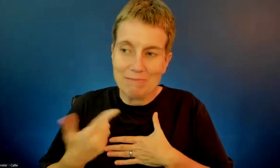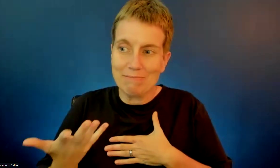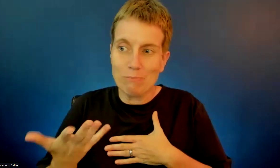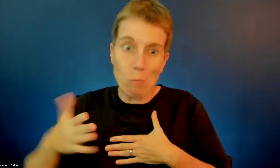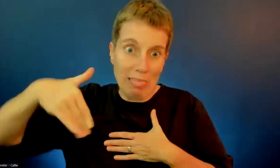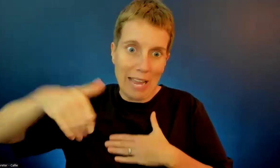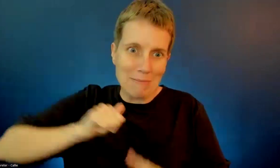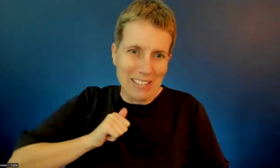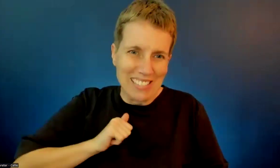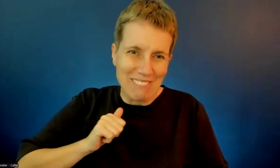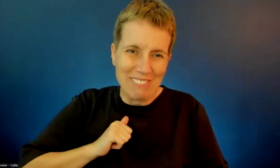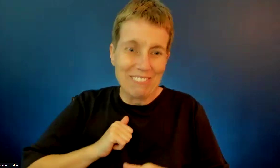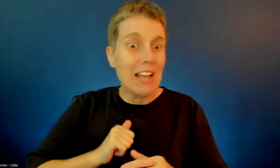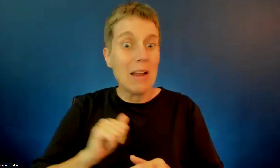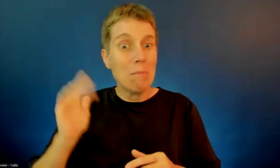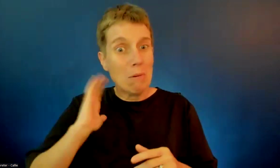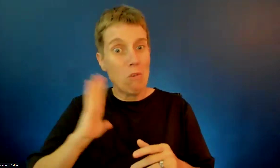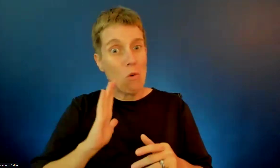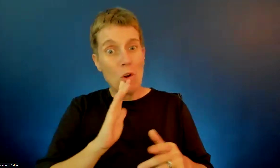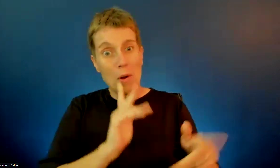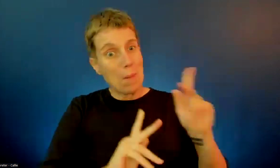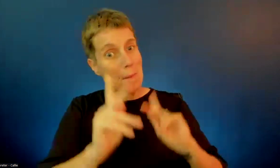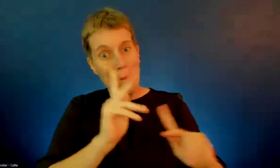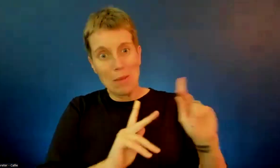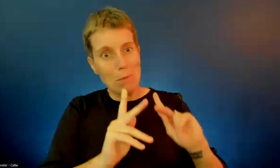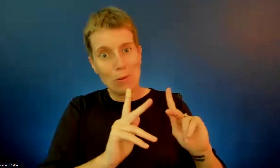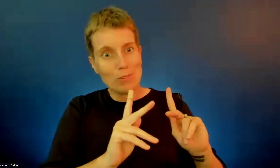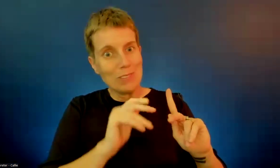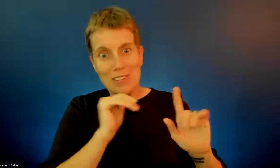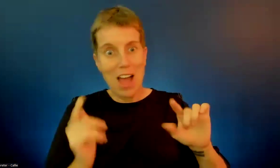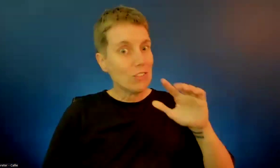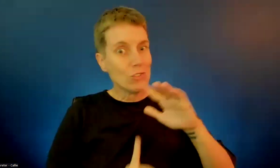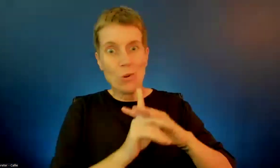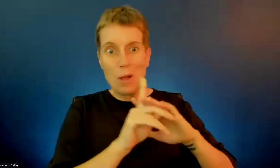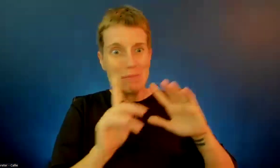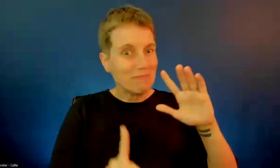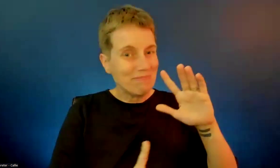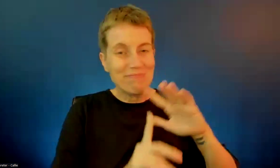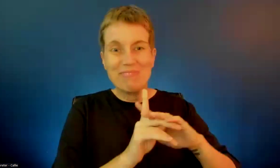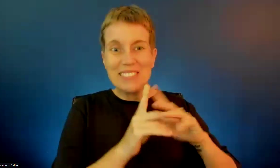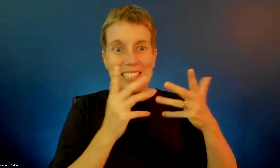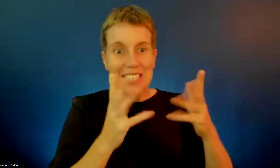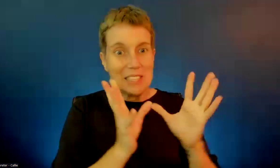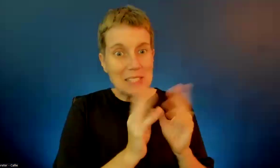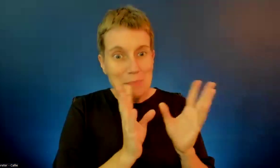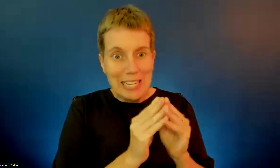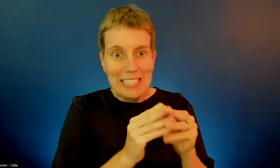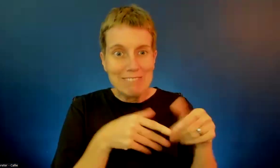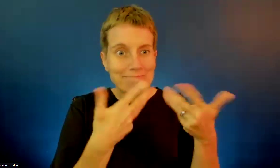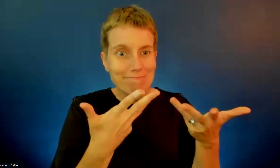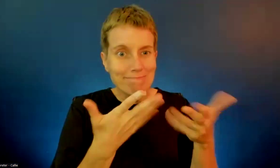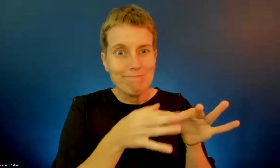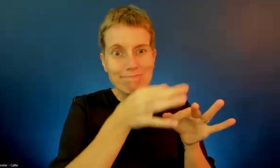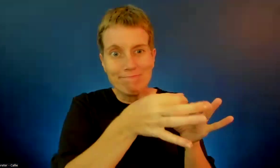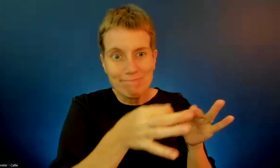and we didn't have quorums. And we went a considerable period of time without meeting. And